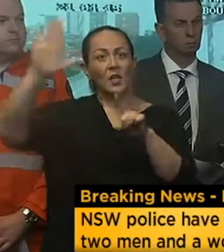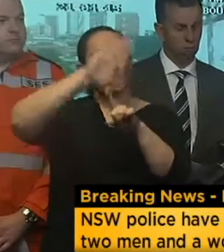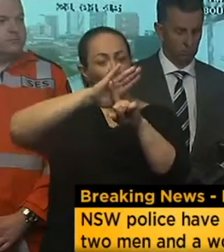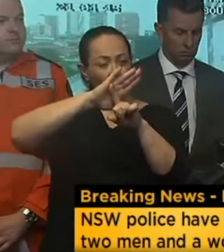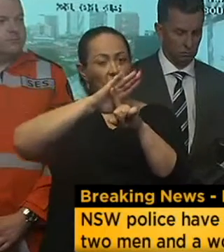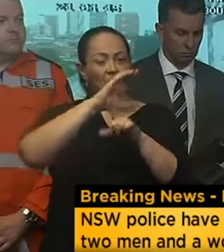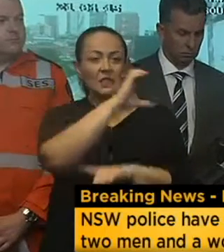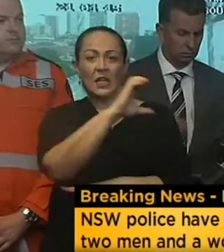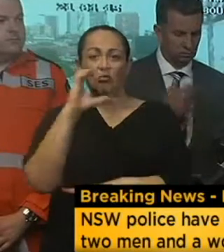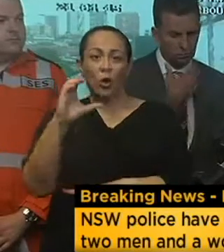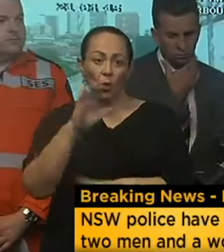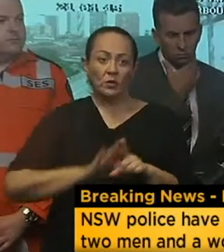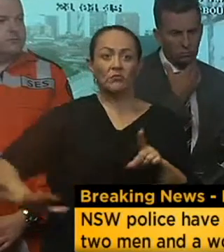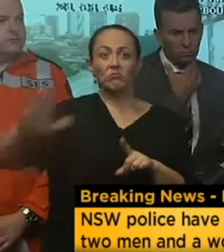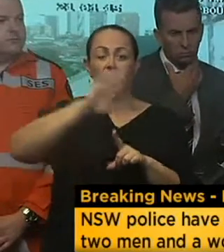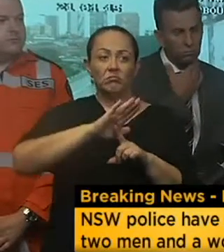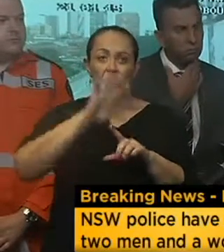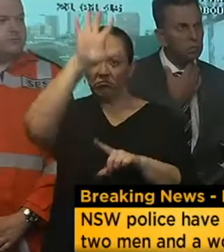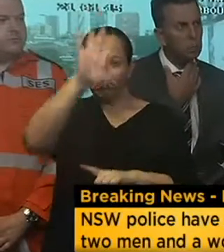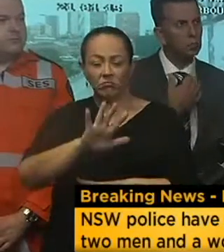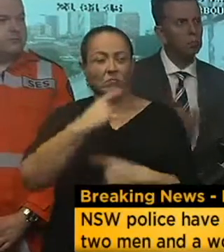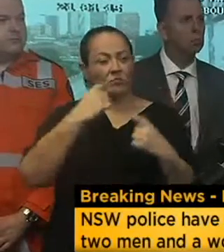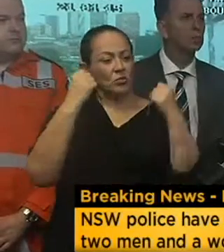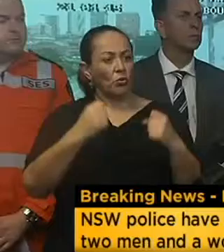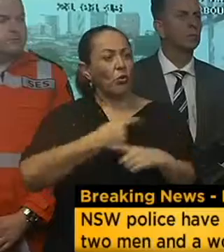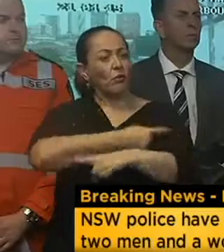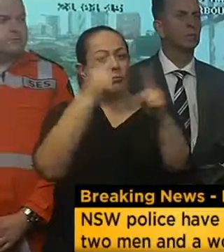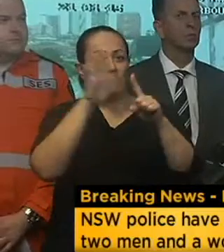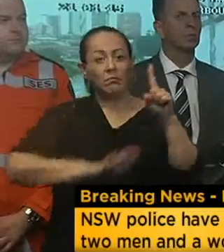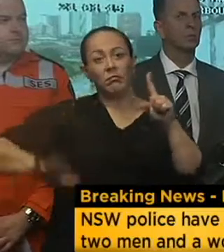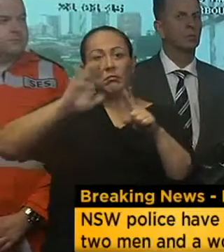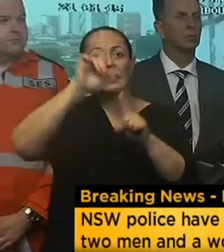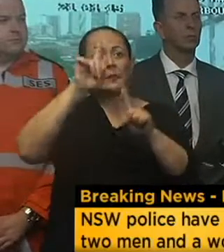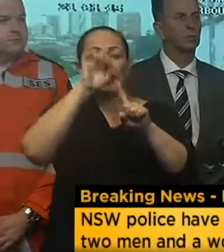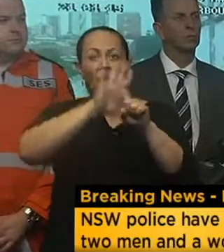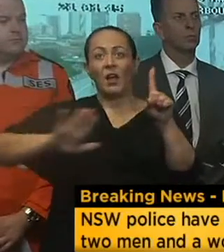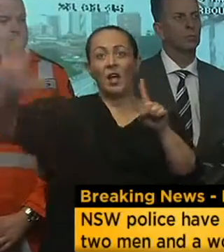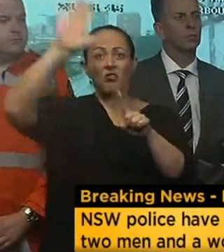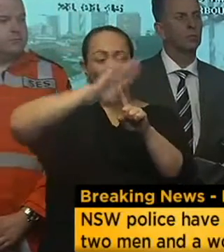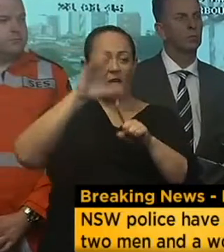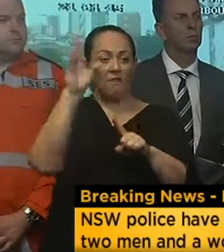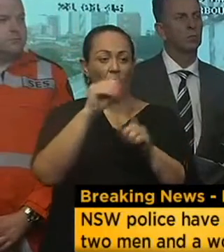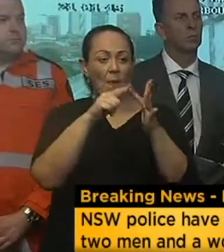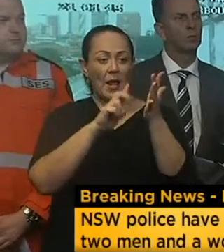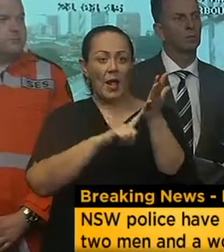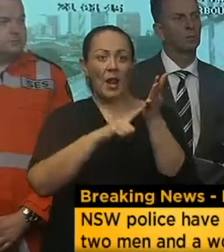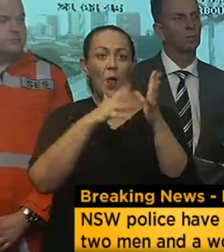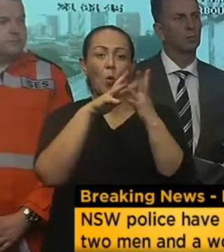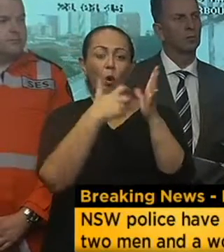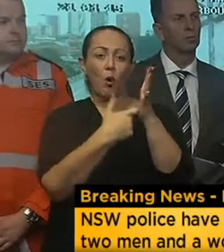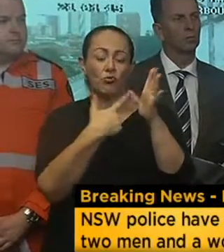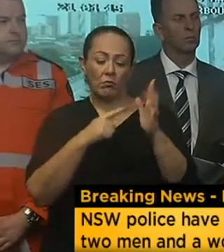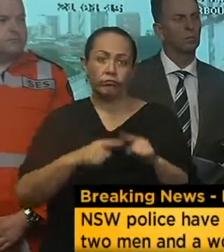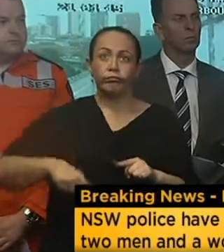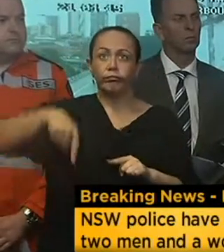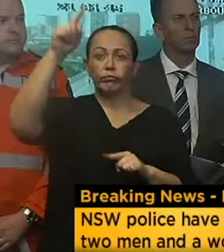So there is a strong advice to everyone across the greater metropolitan area and that is really from Illawarra through to Newcastle to